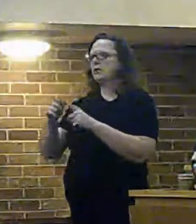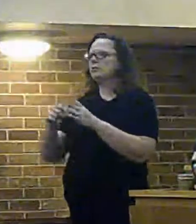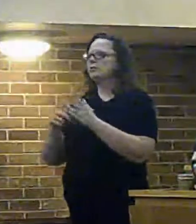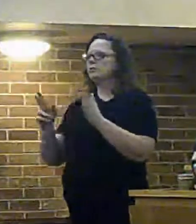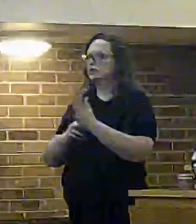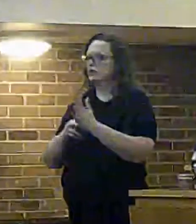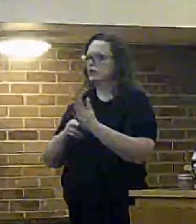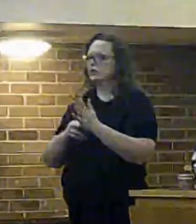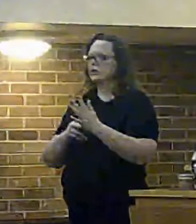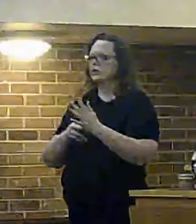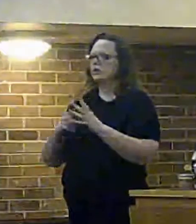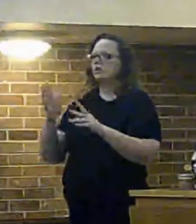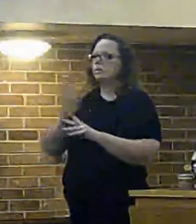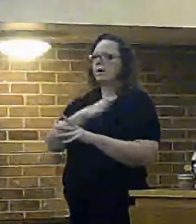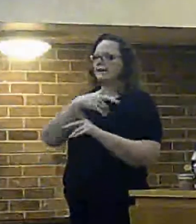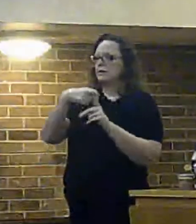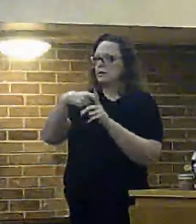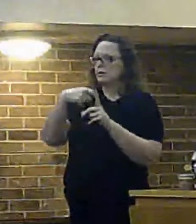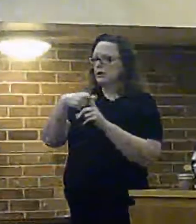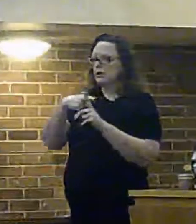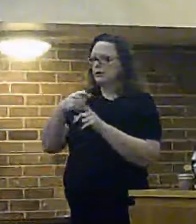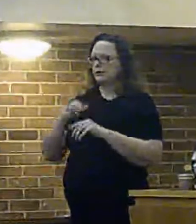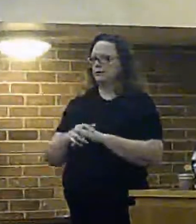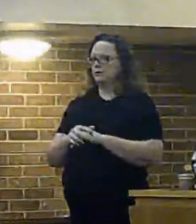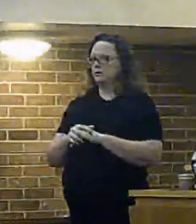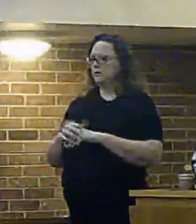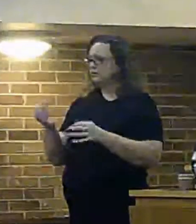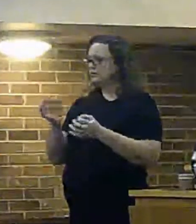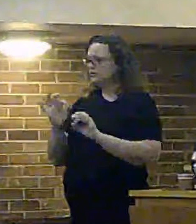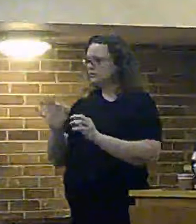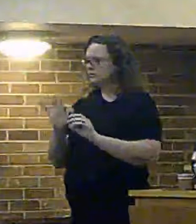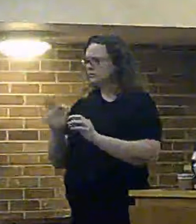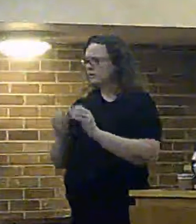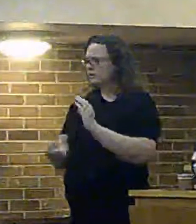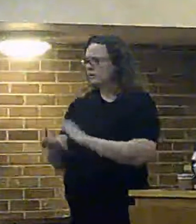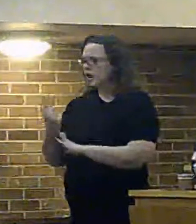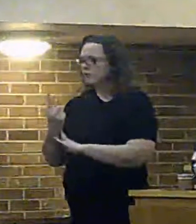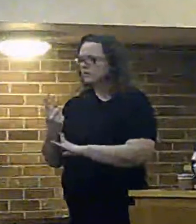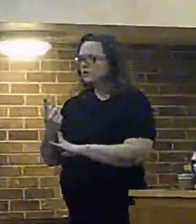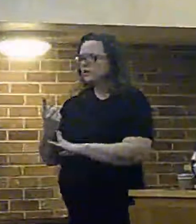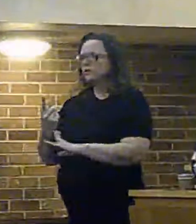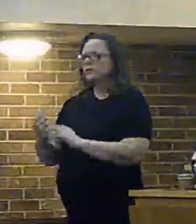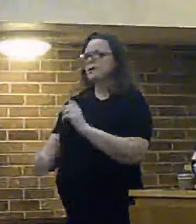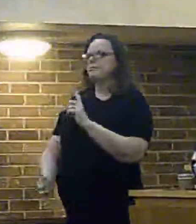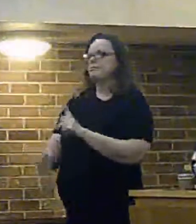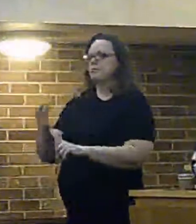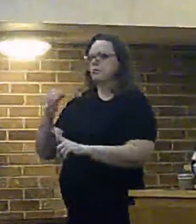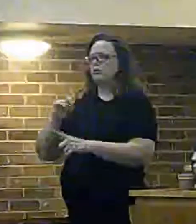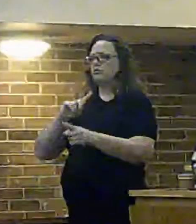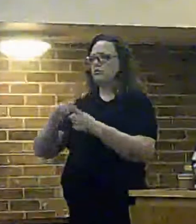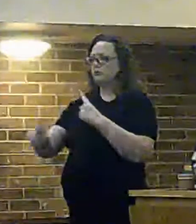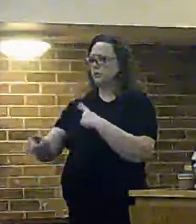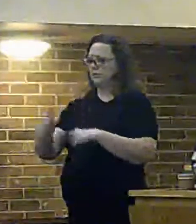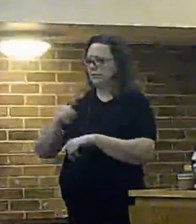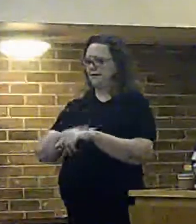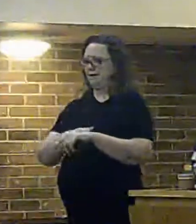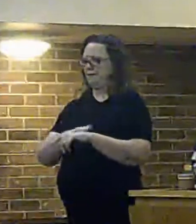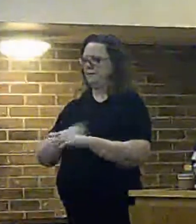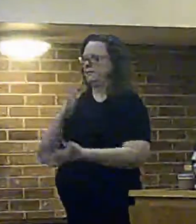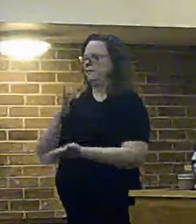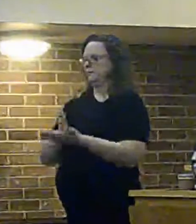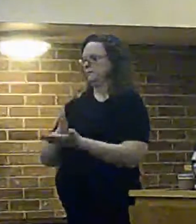no outcome here that is going to improve our response times. That is for sure. But even if